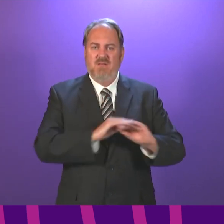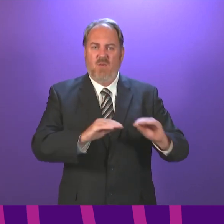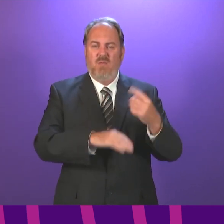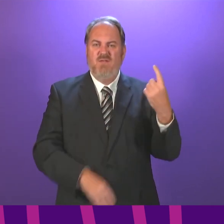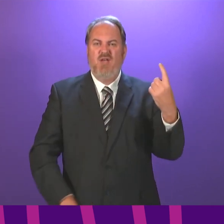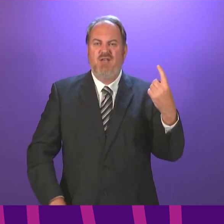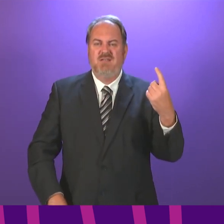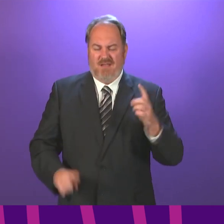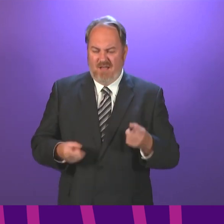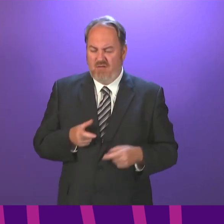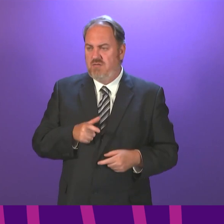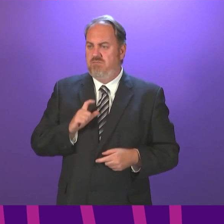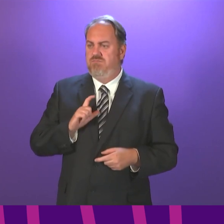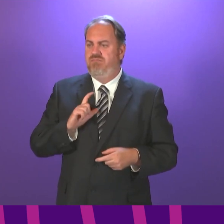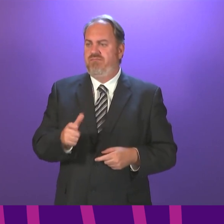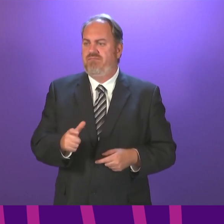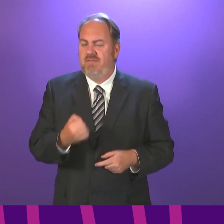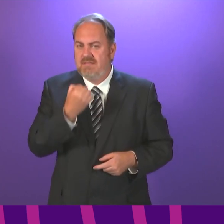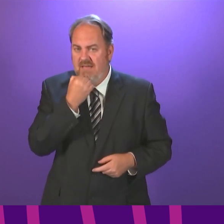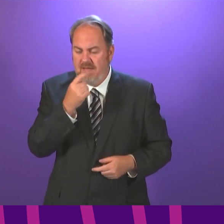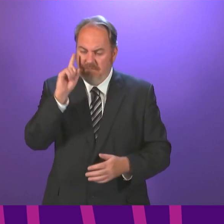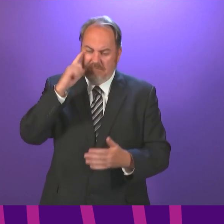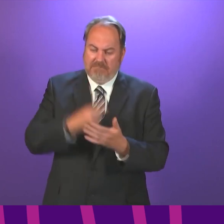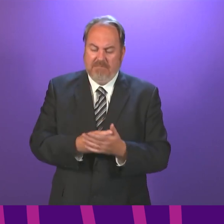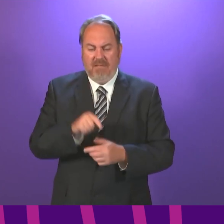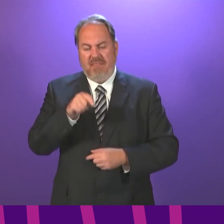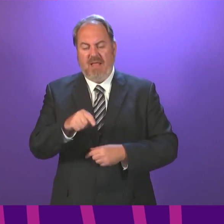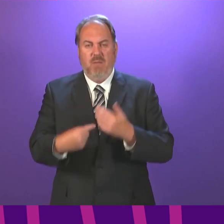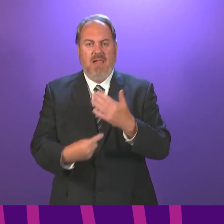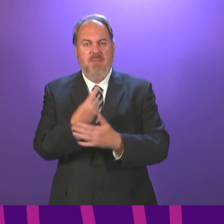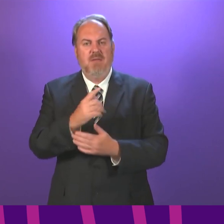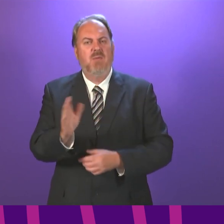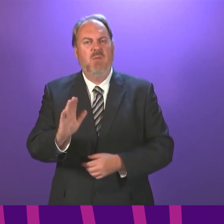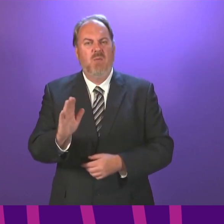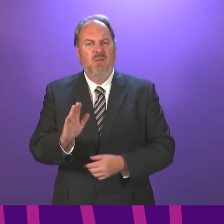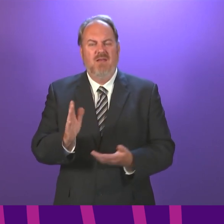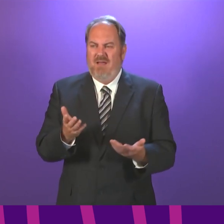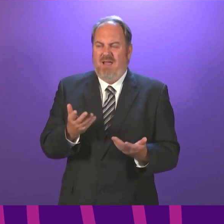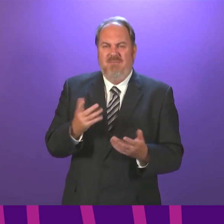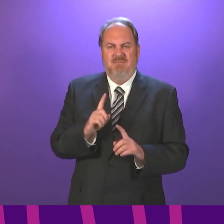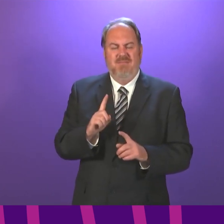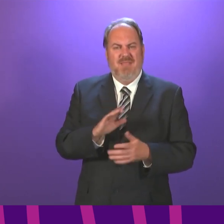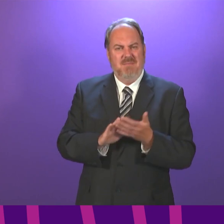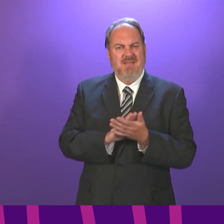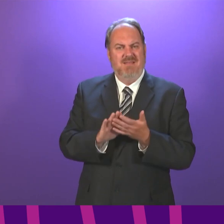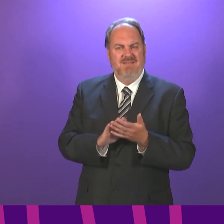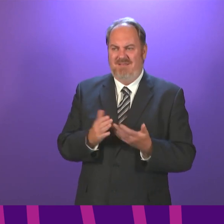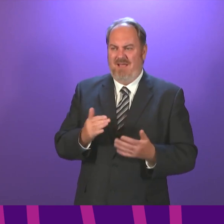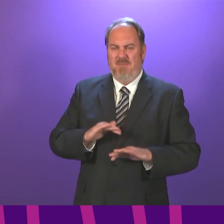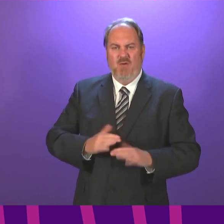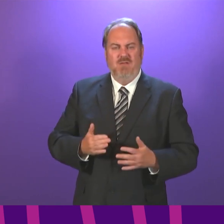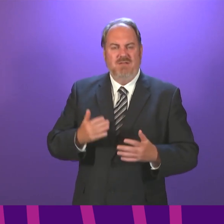of these discussions as well. If I was to say by such and such a date we are going to have decided this, then I would not be doing justice to parliamentary